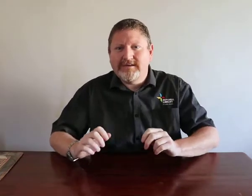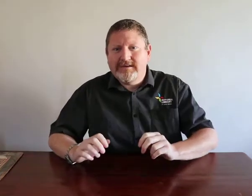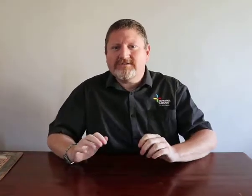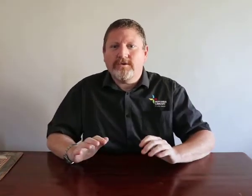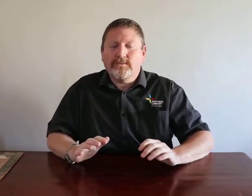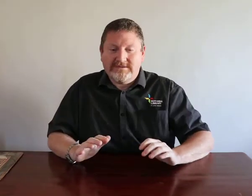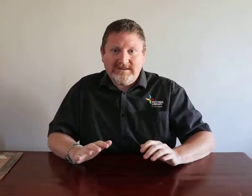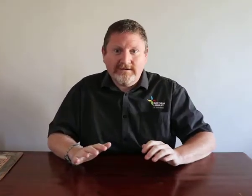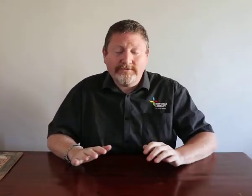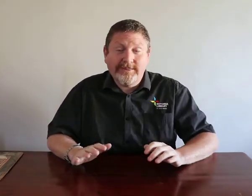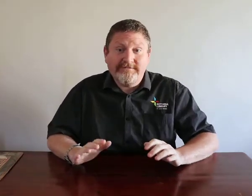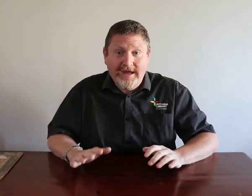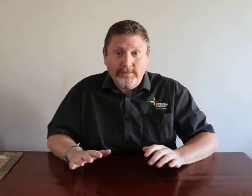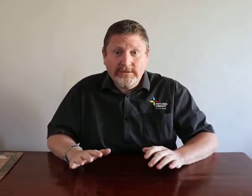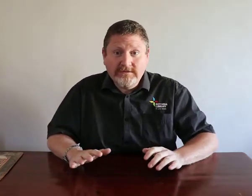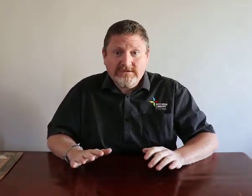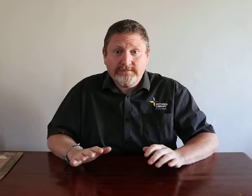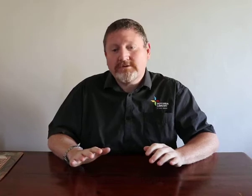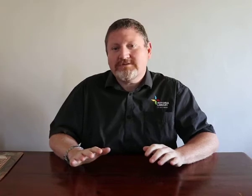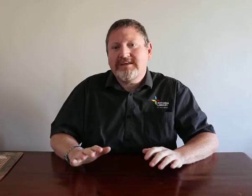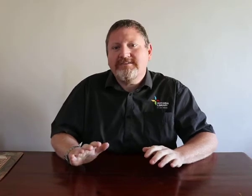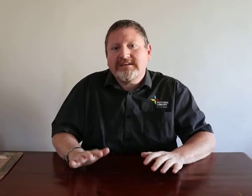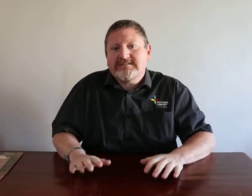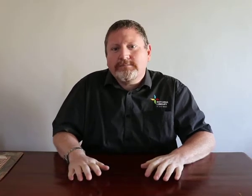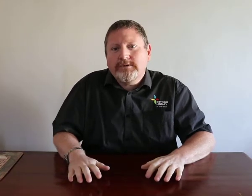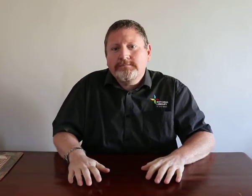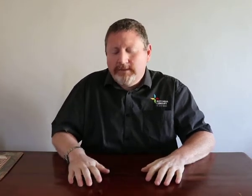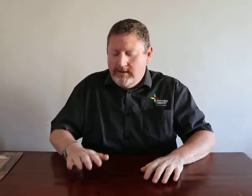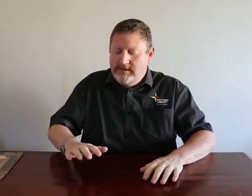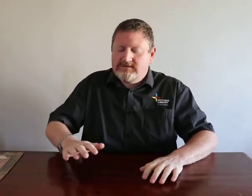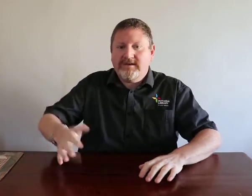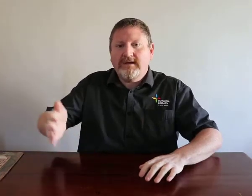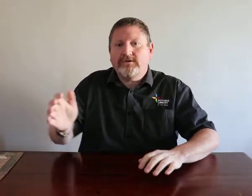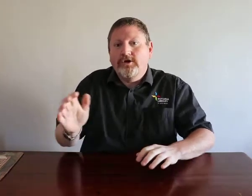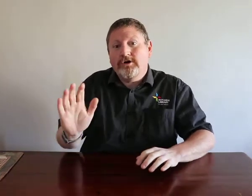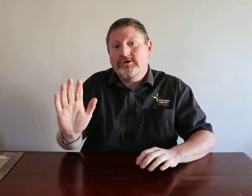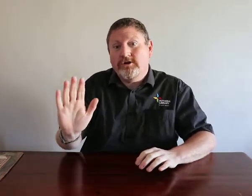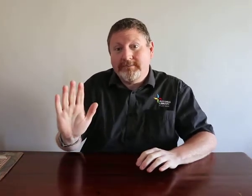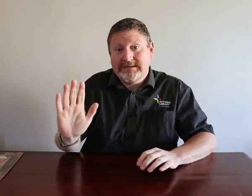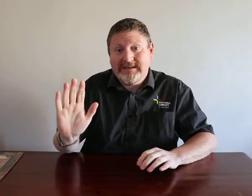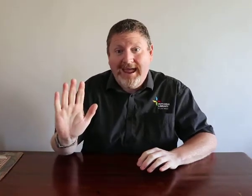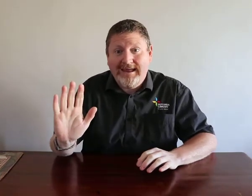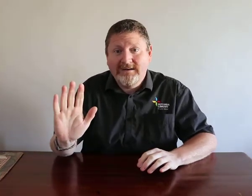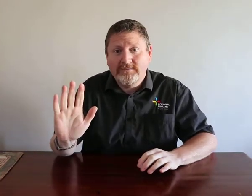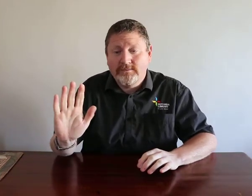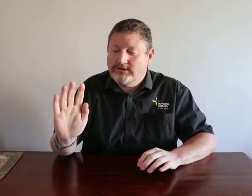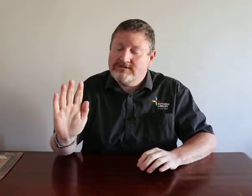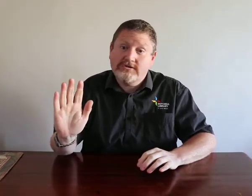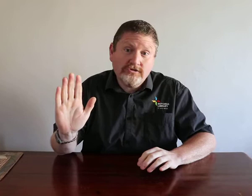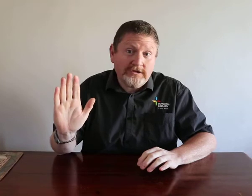So we will start off with the vowels because they are fairly simple. take your non-dominant hand which is usually